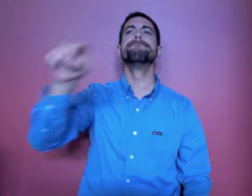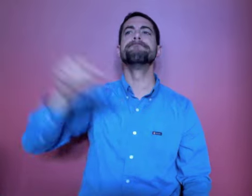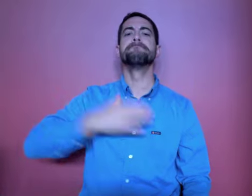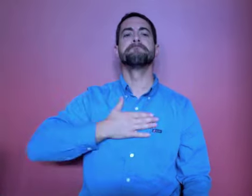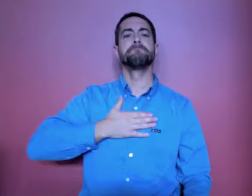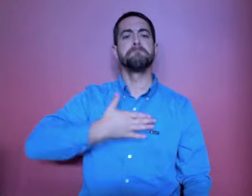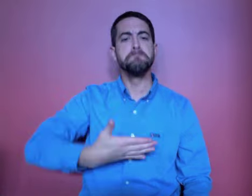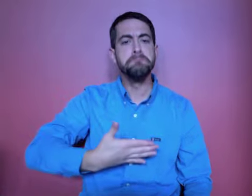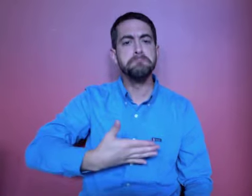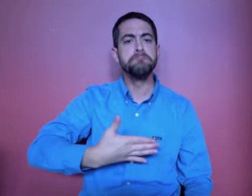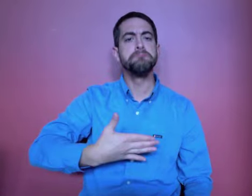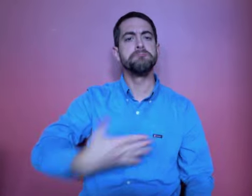through September.